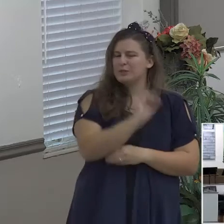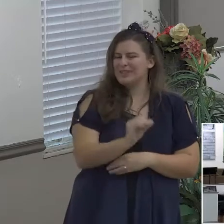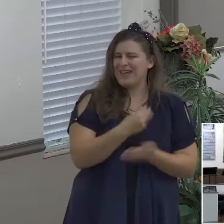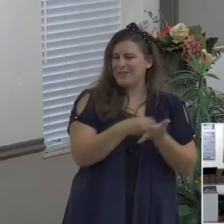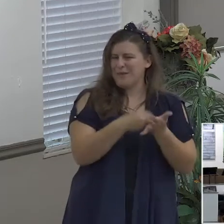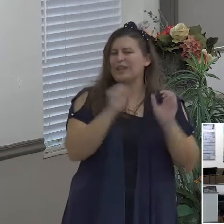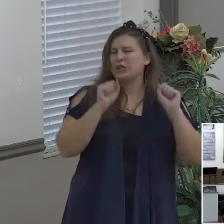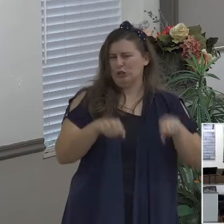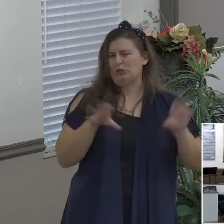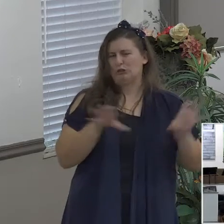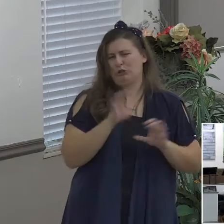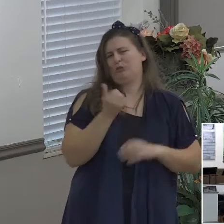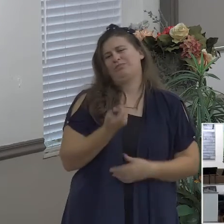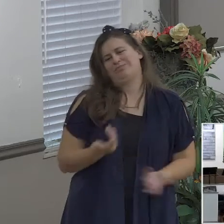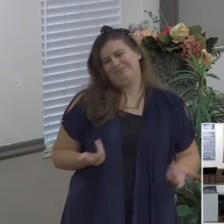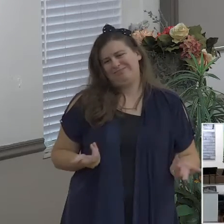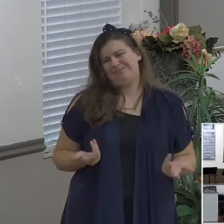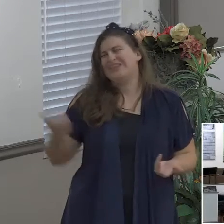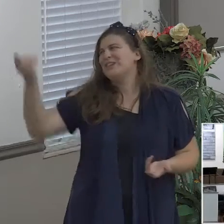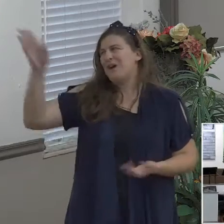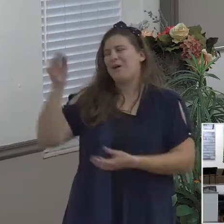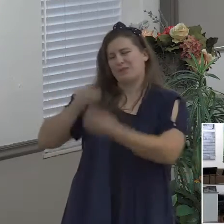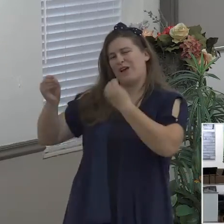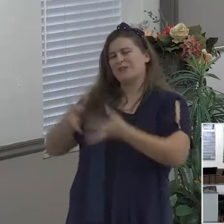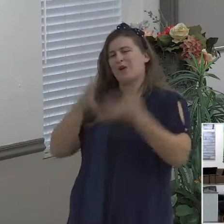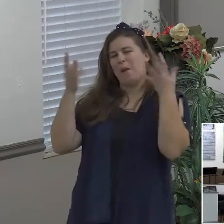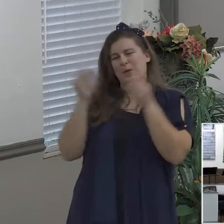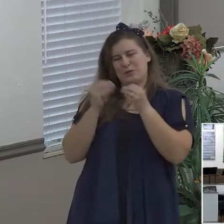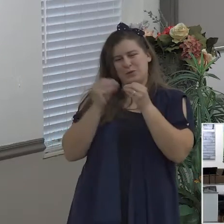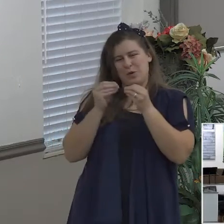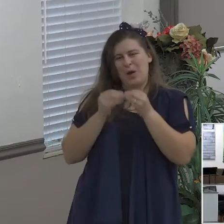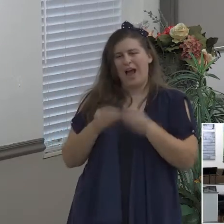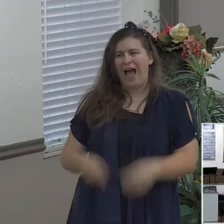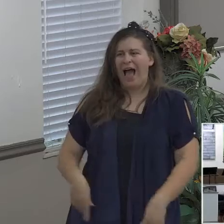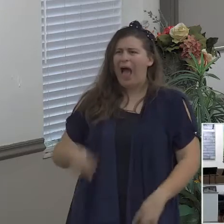you say that doesn't make any sense well then you figure out God